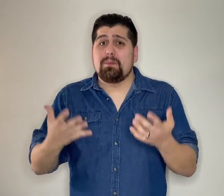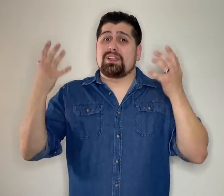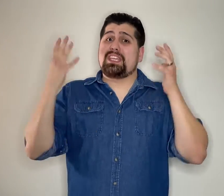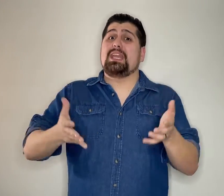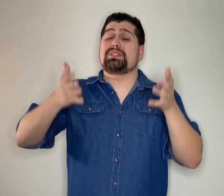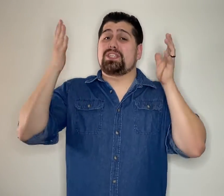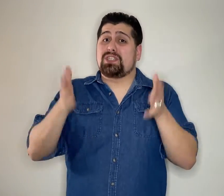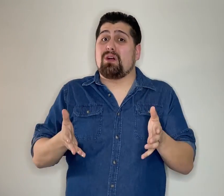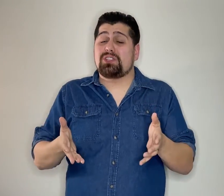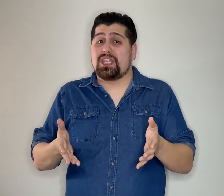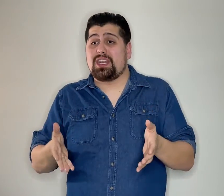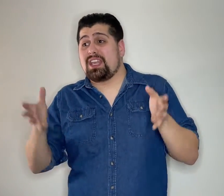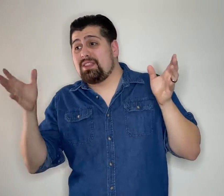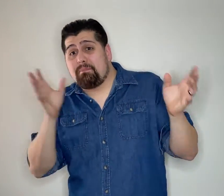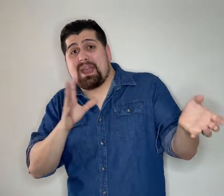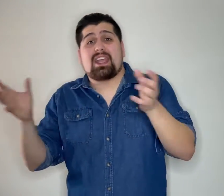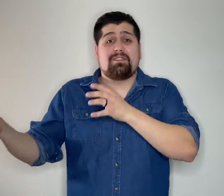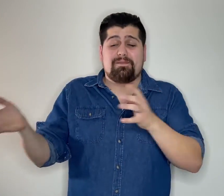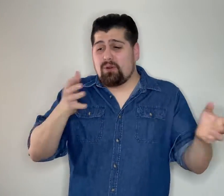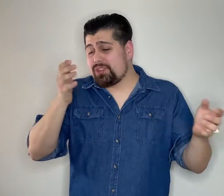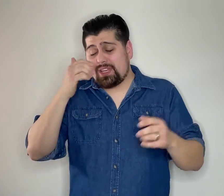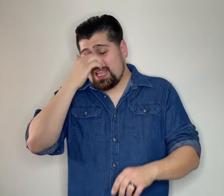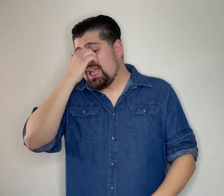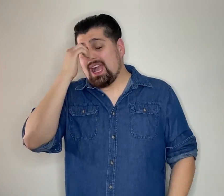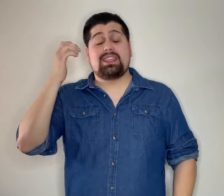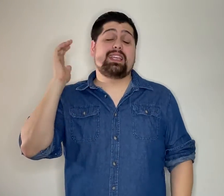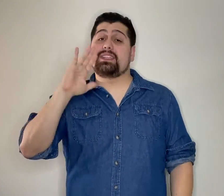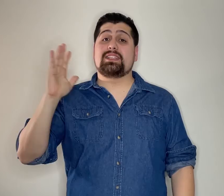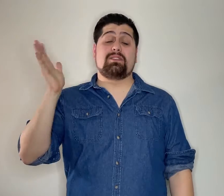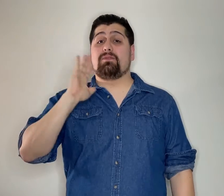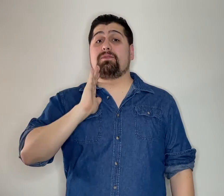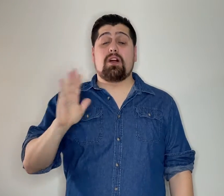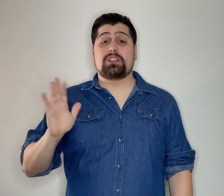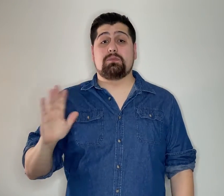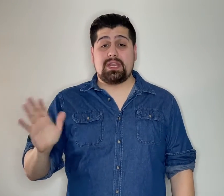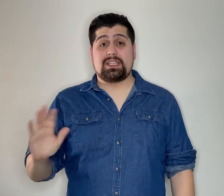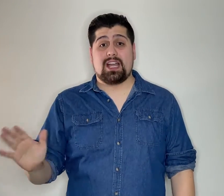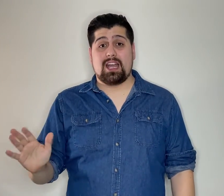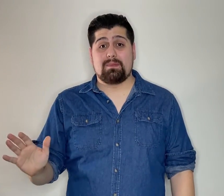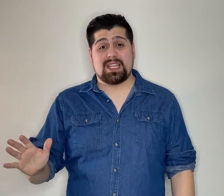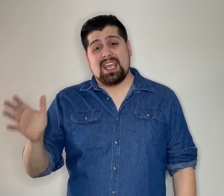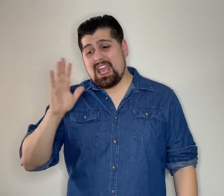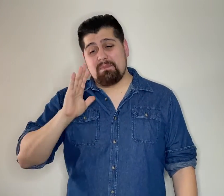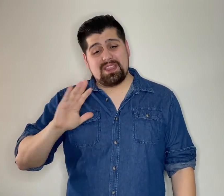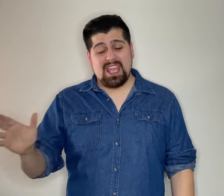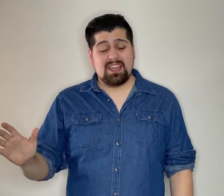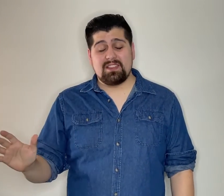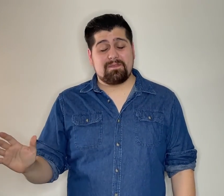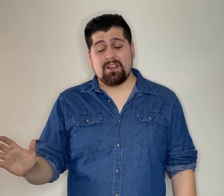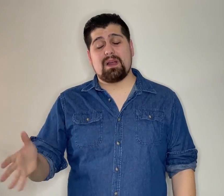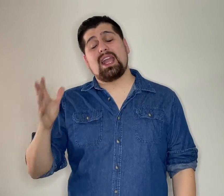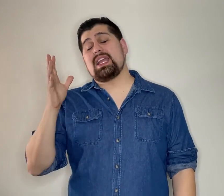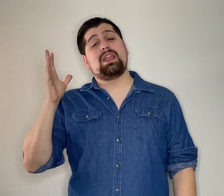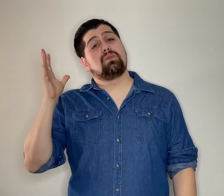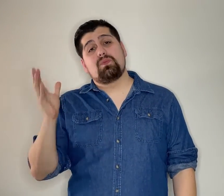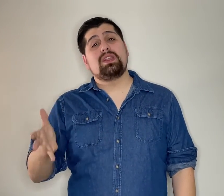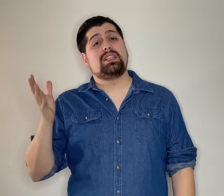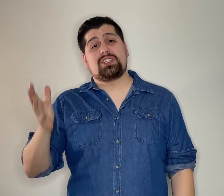film keeps indulging in it in the back and forth And I think it does it far too many times And by the end of the film, I really